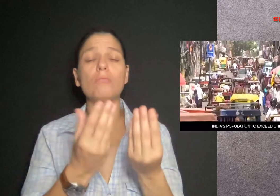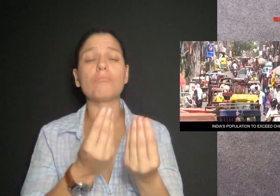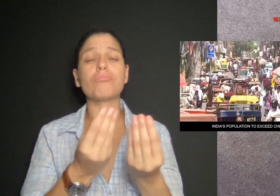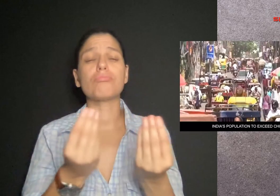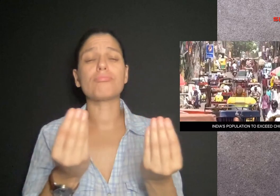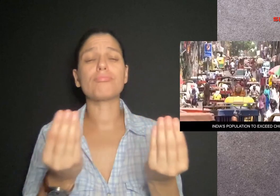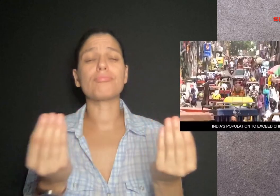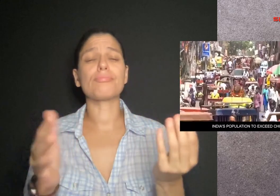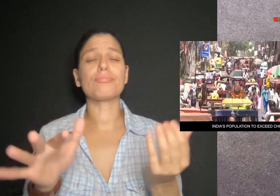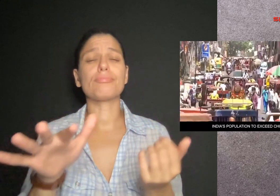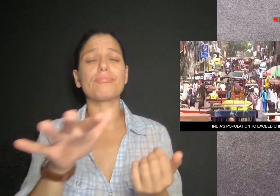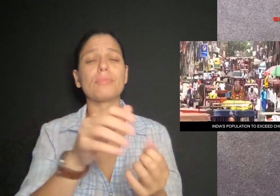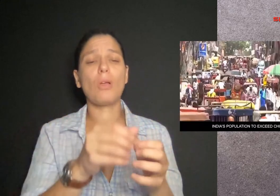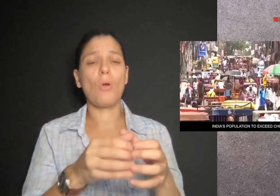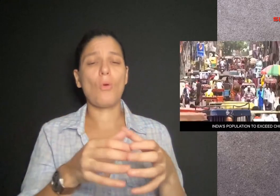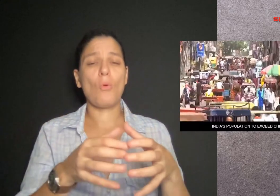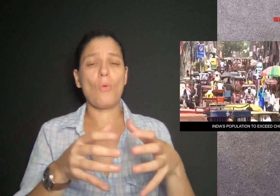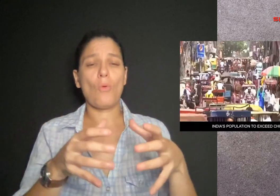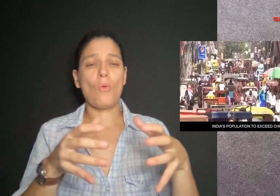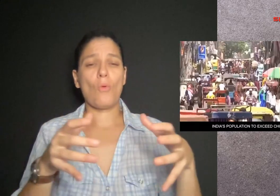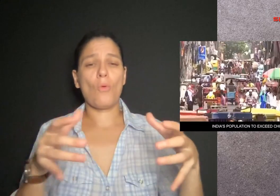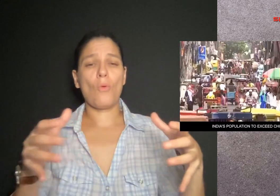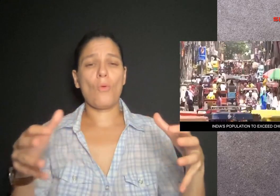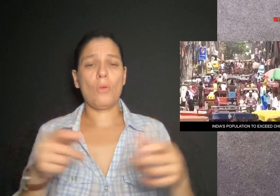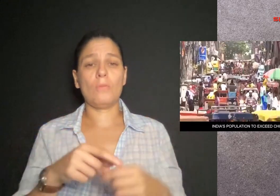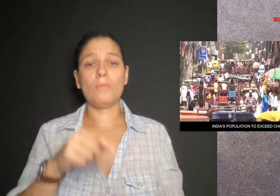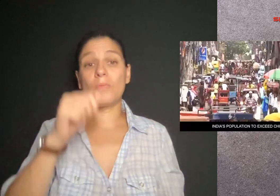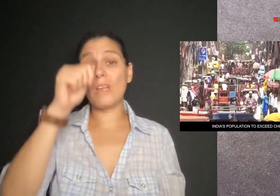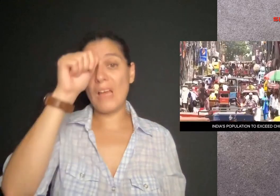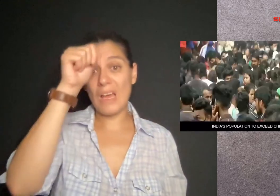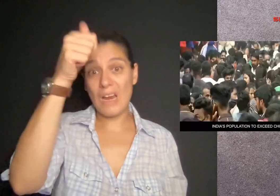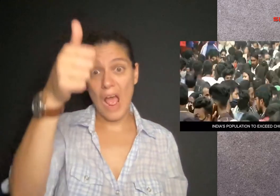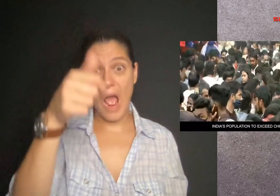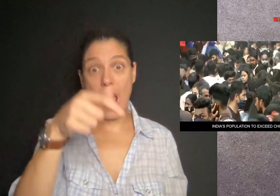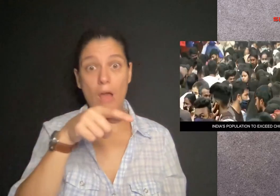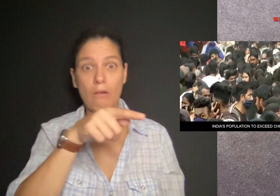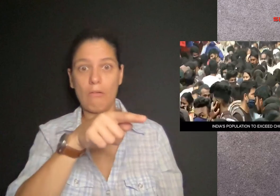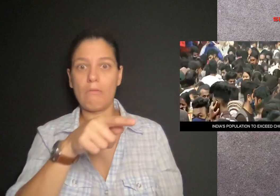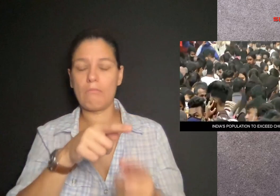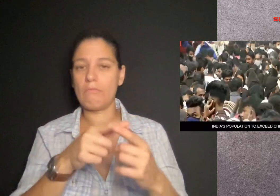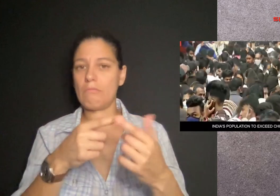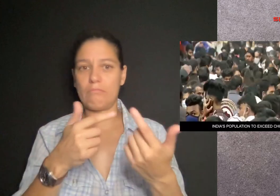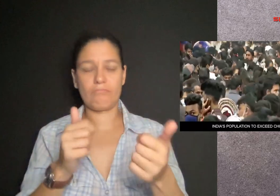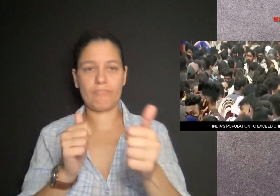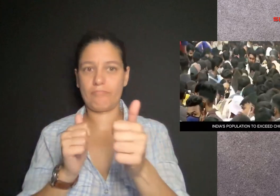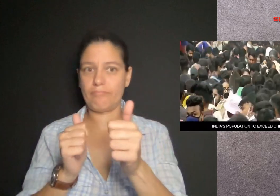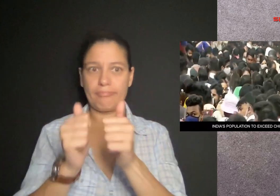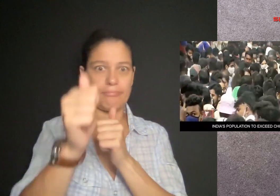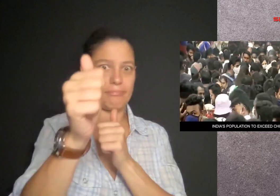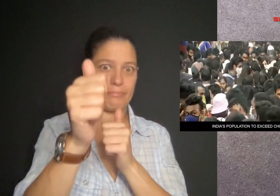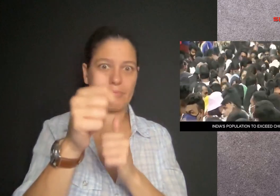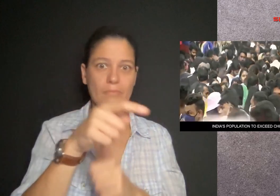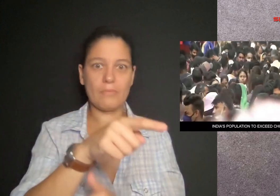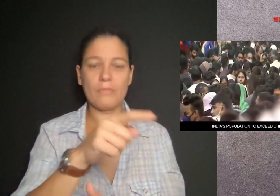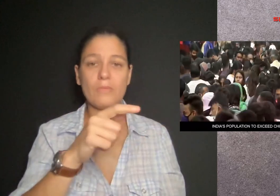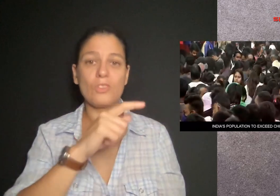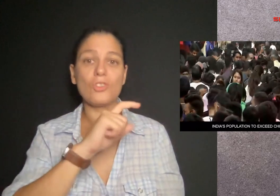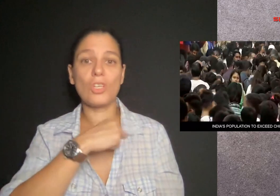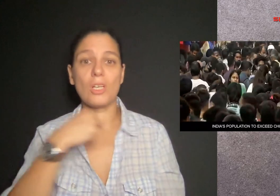According to a new UN report on the world's population growth, India is projected to surpass